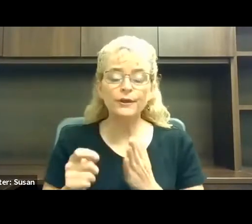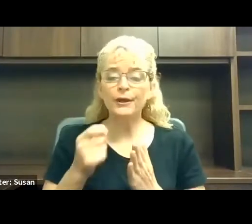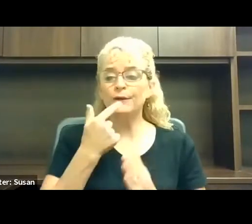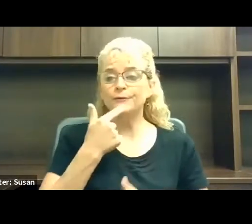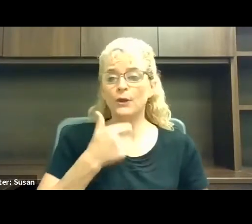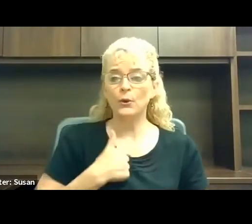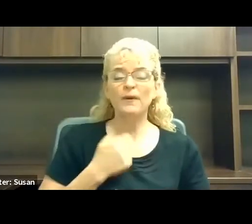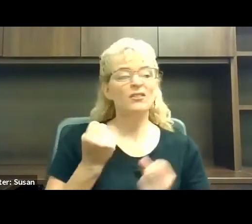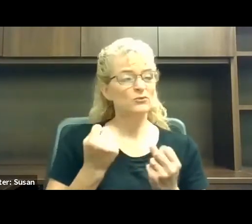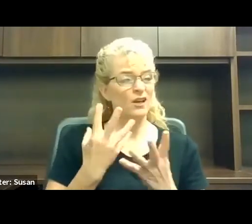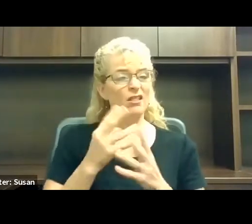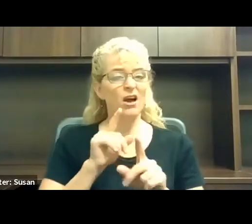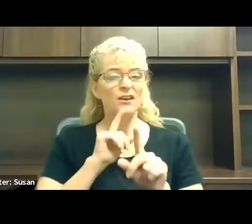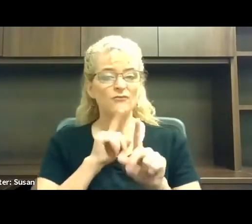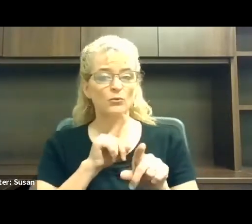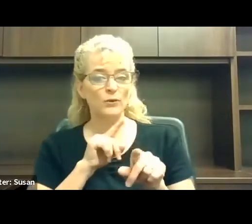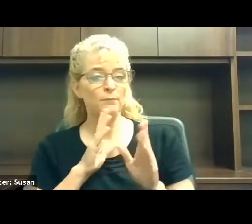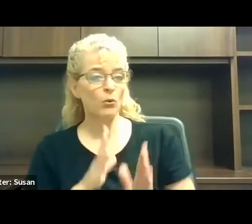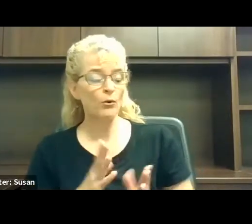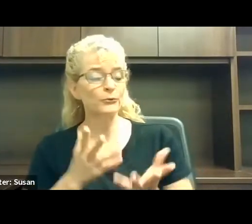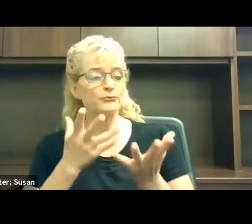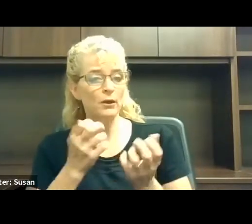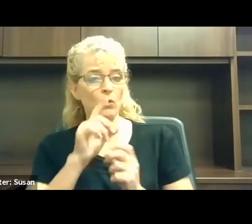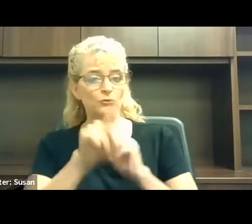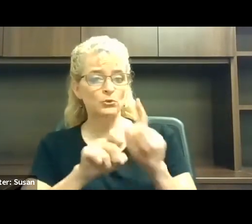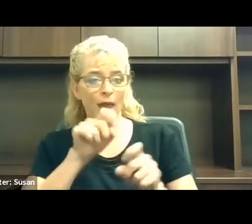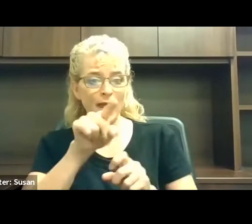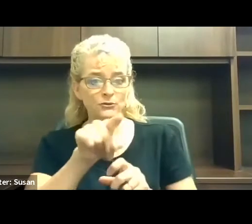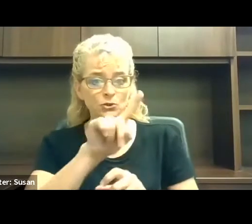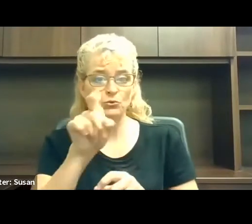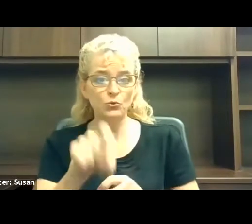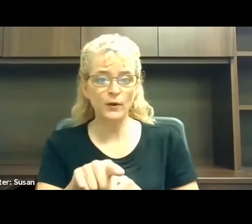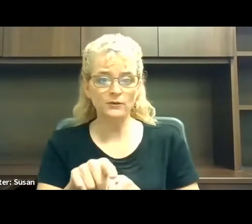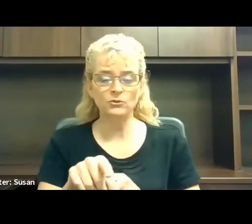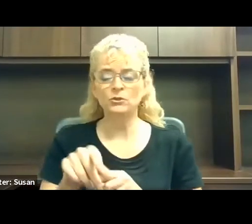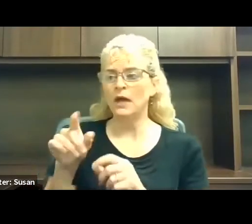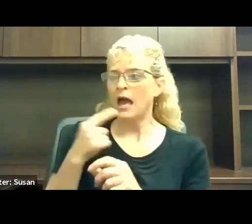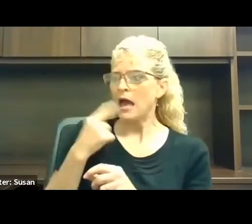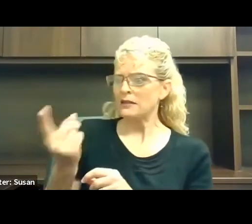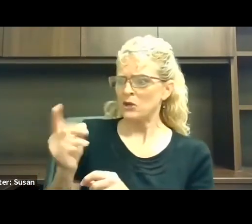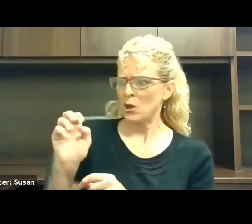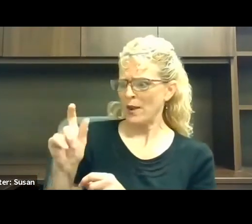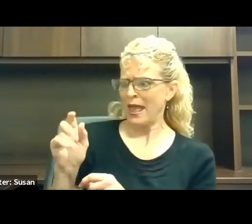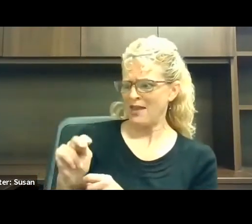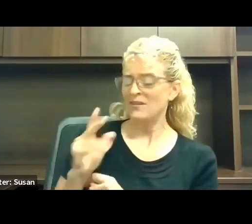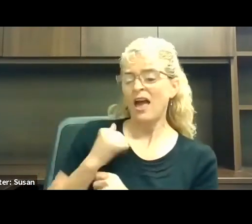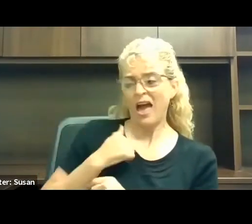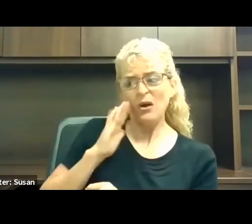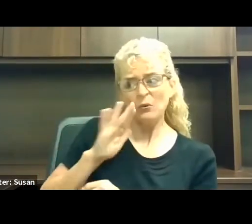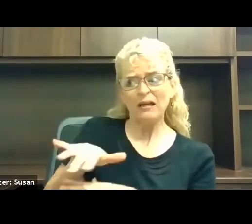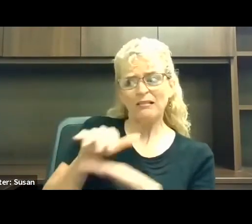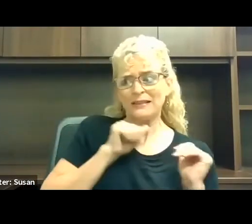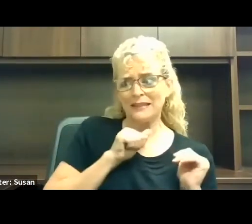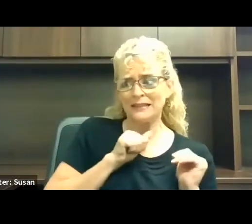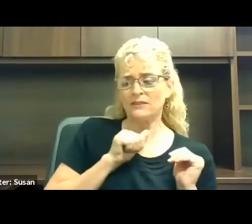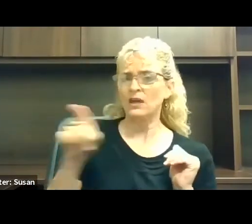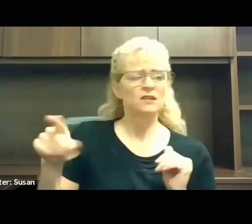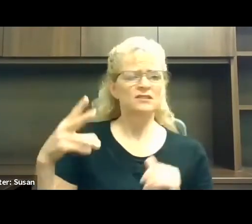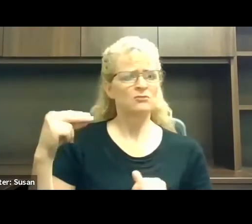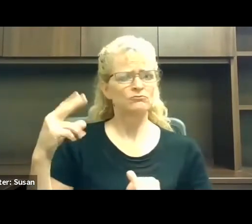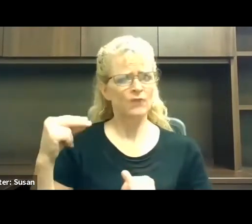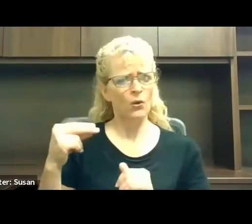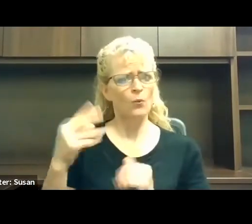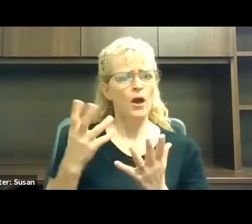you go. And I said, Evan, I'll just leave. And he says, no, Richard, don't leave. I want you to hear this.